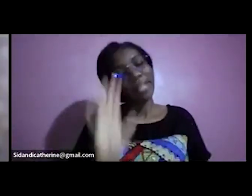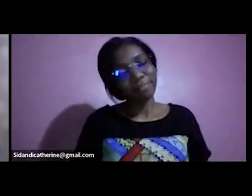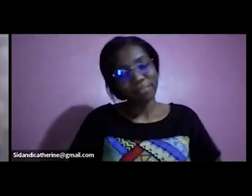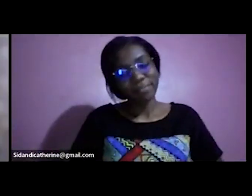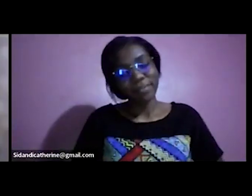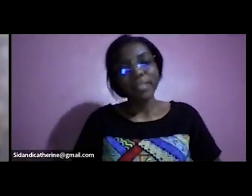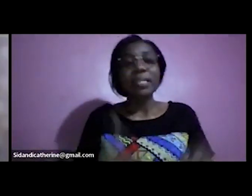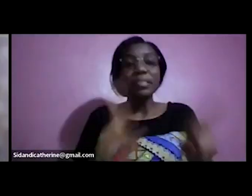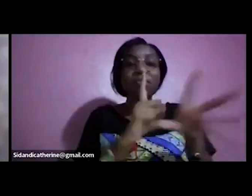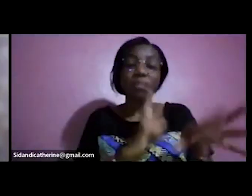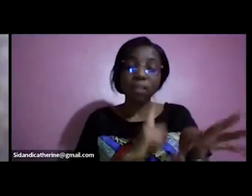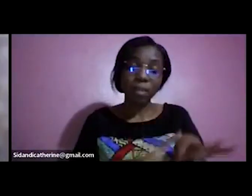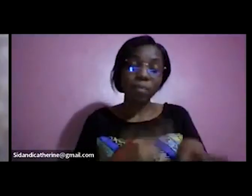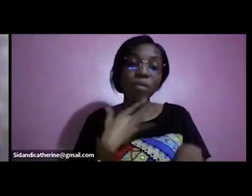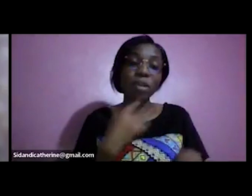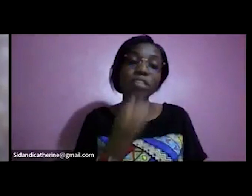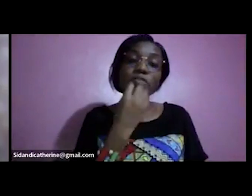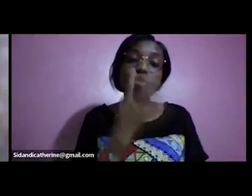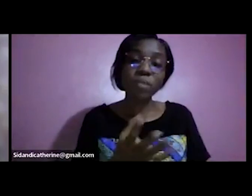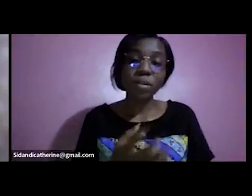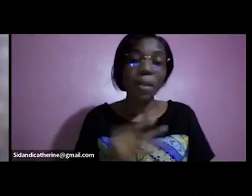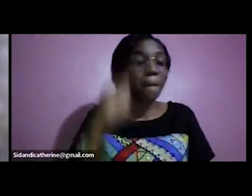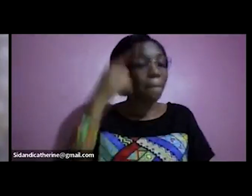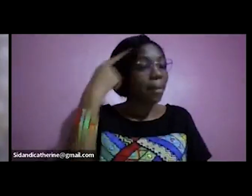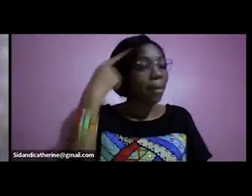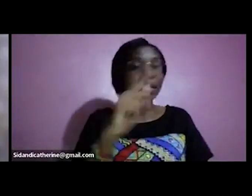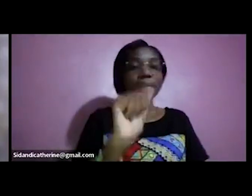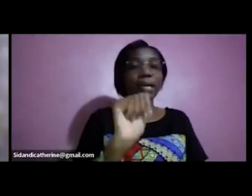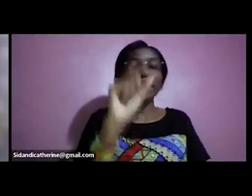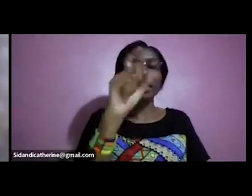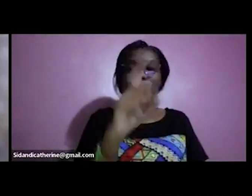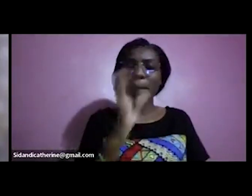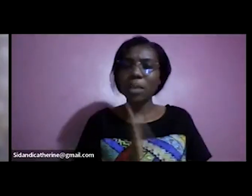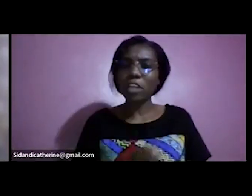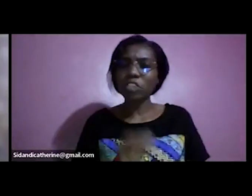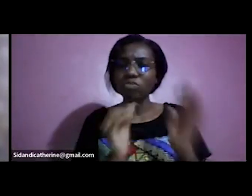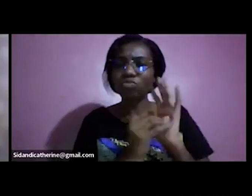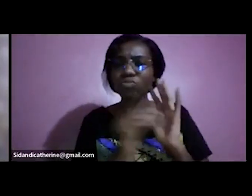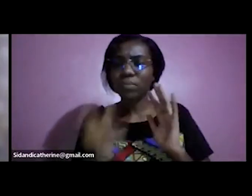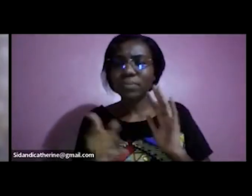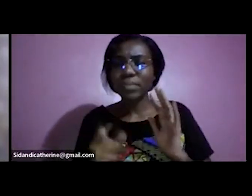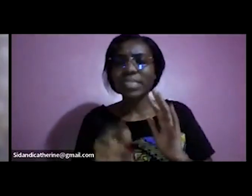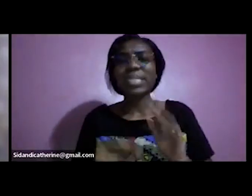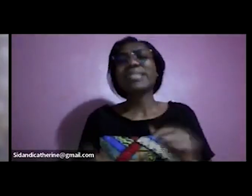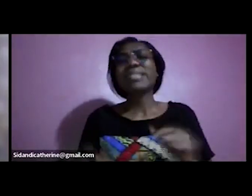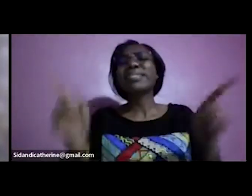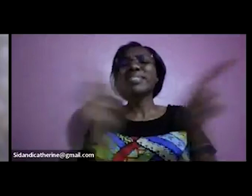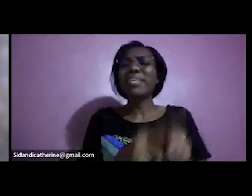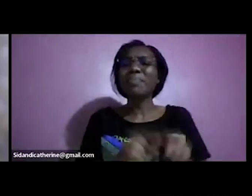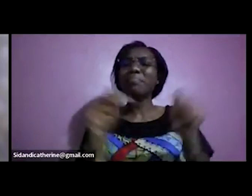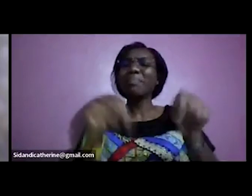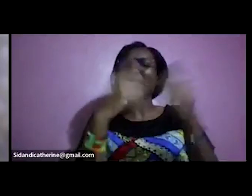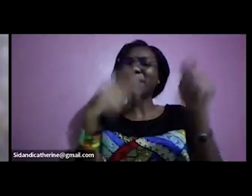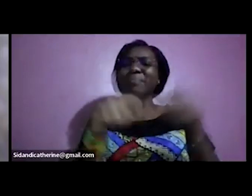don't tell you this black taxes someone has said it i think john has put it right it's manipulation it's manipulation people are manipulating